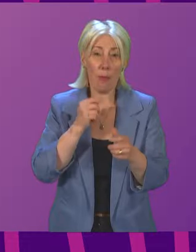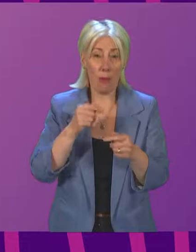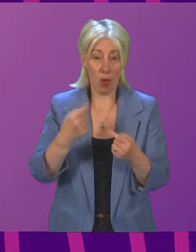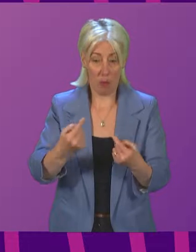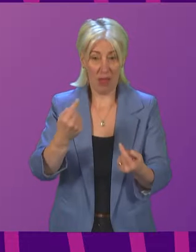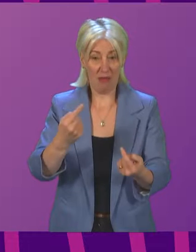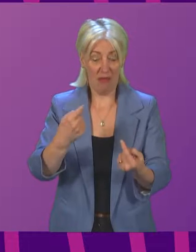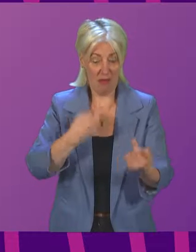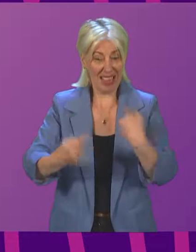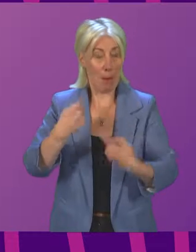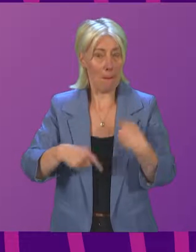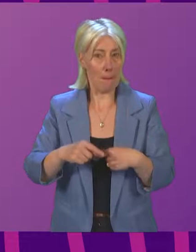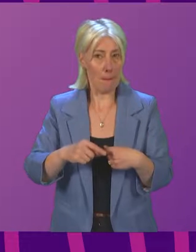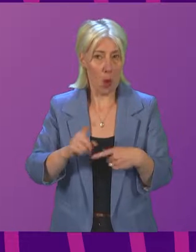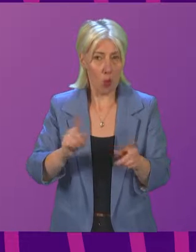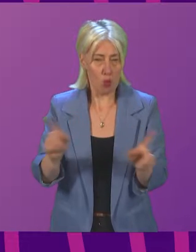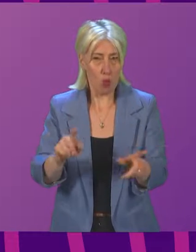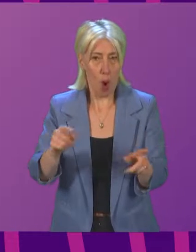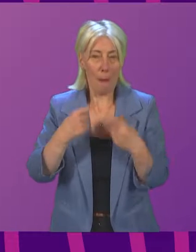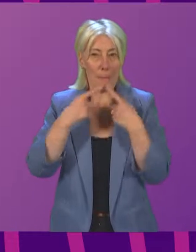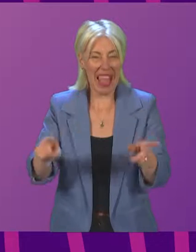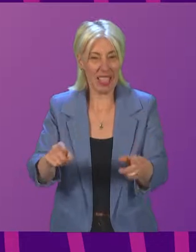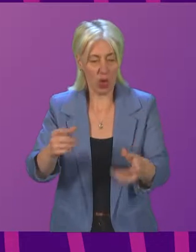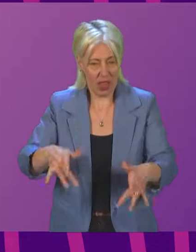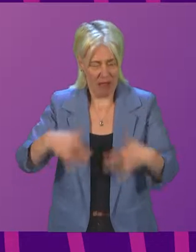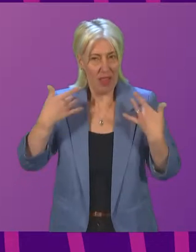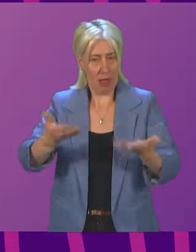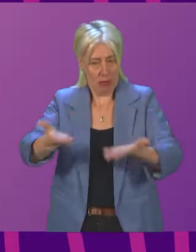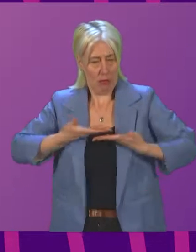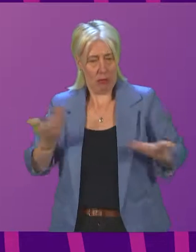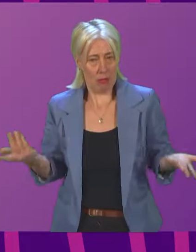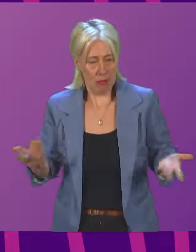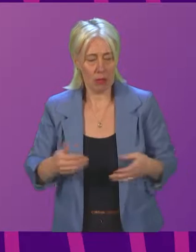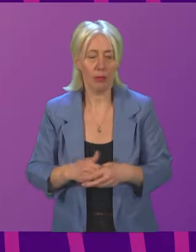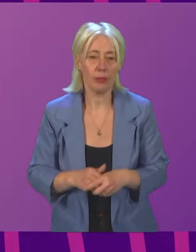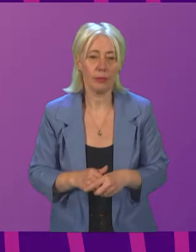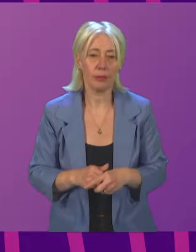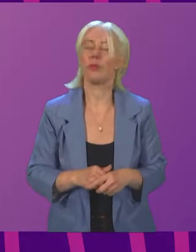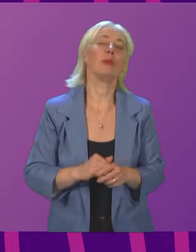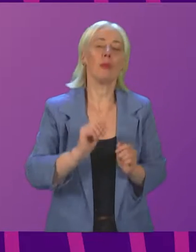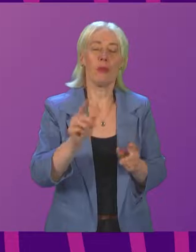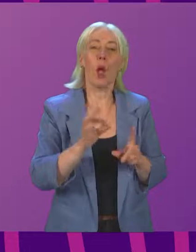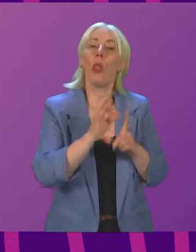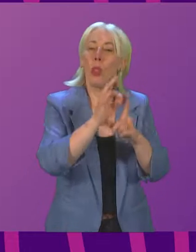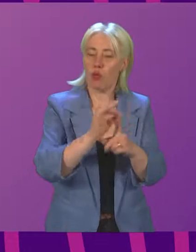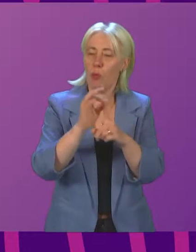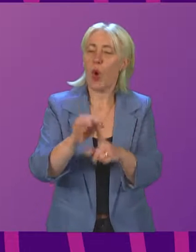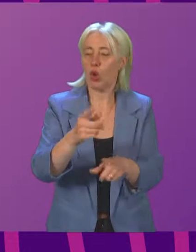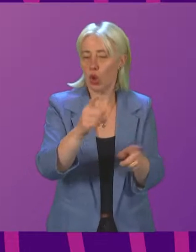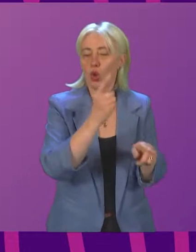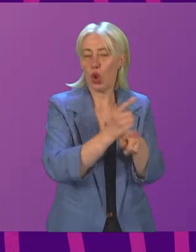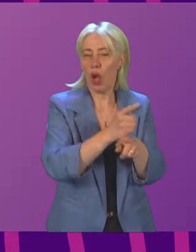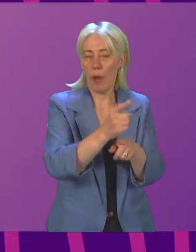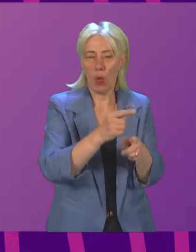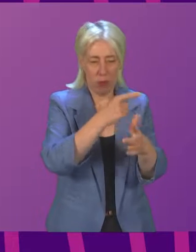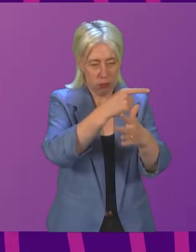crimes? Cabinet Secretary. Well, of course, the proposals which Jamie Green refers to are one or two proposals amongst a whole list of proposals